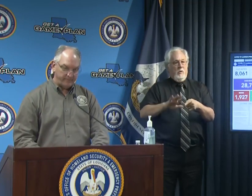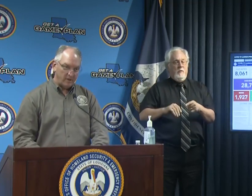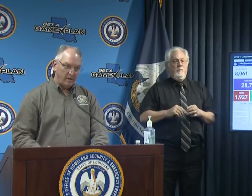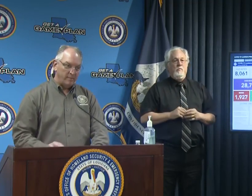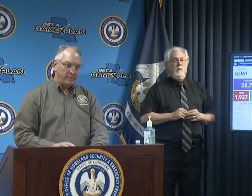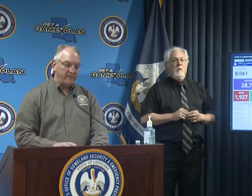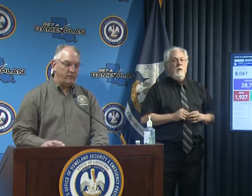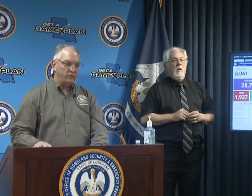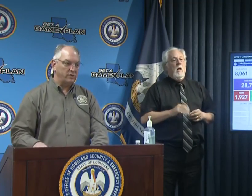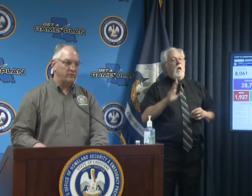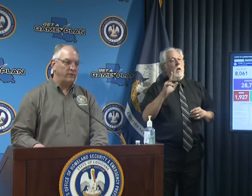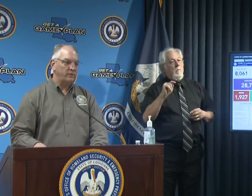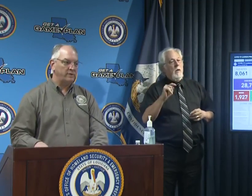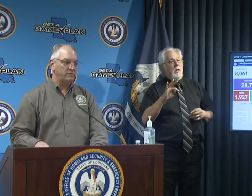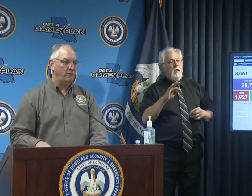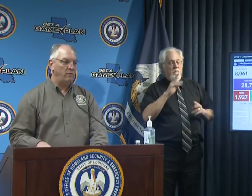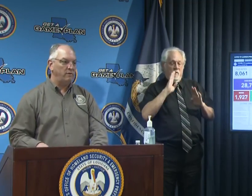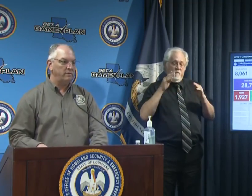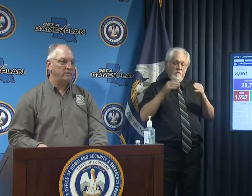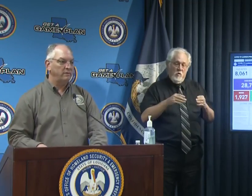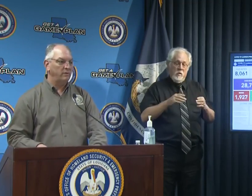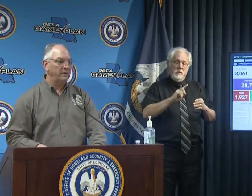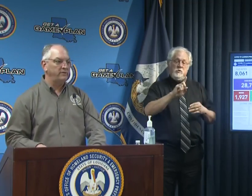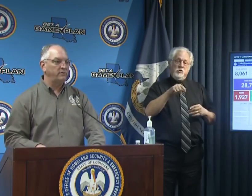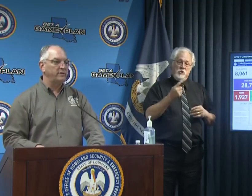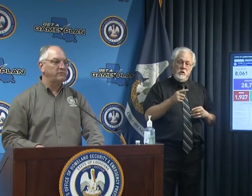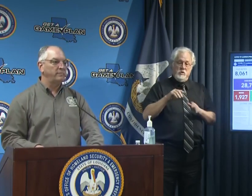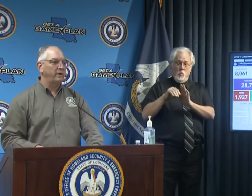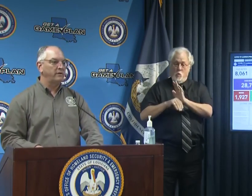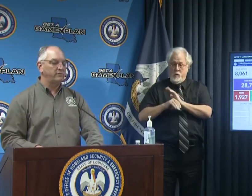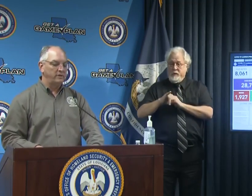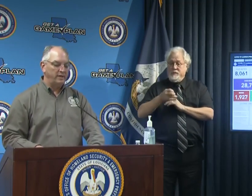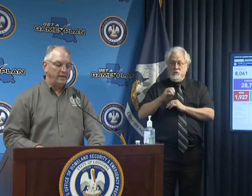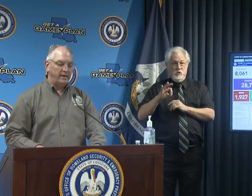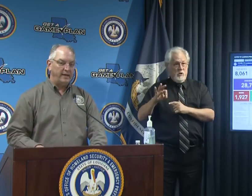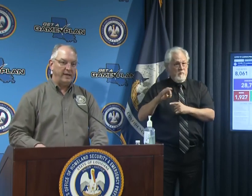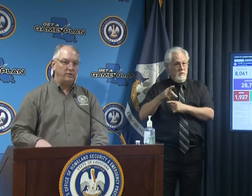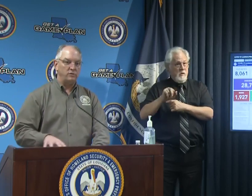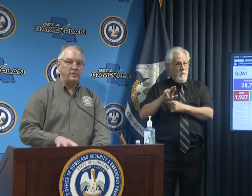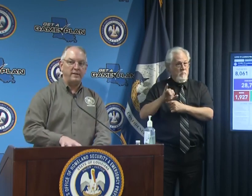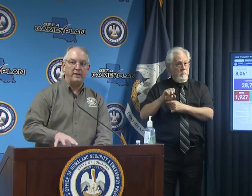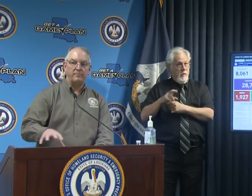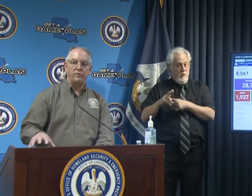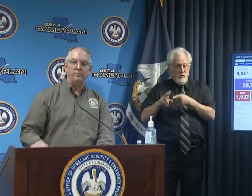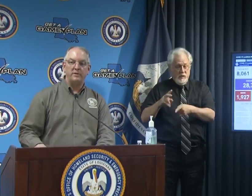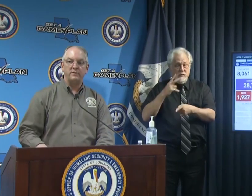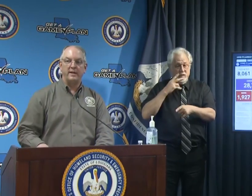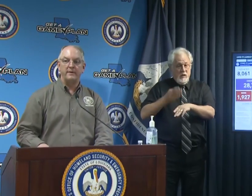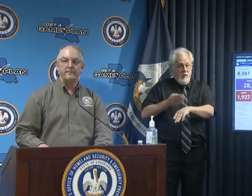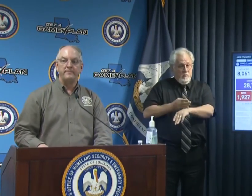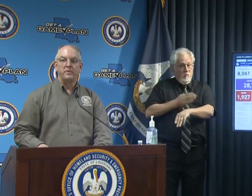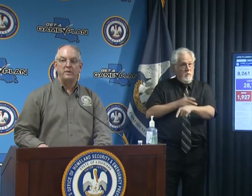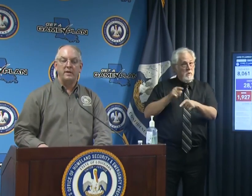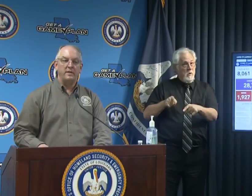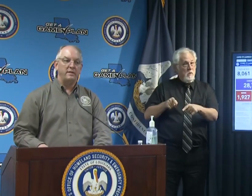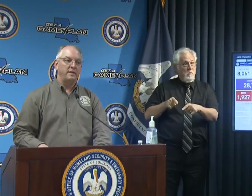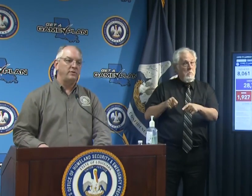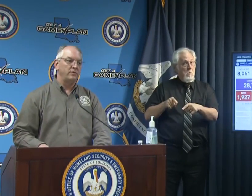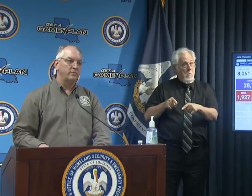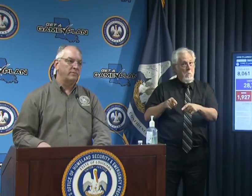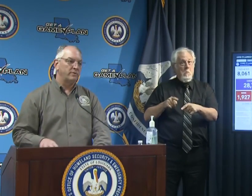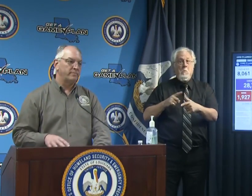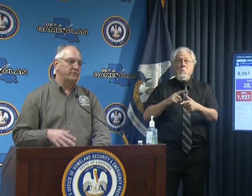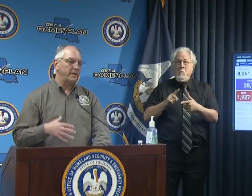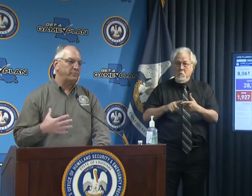area but if you just focus on Orleans and Jefferson Parish and you see the improvements there then